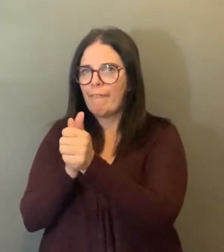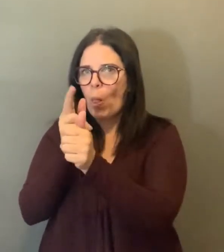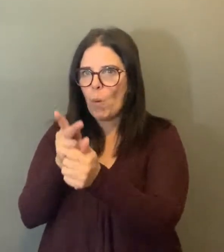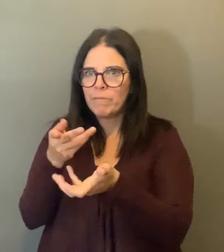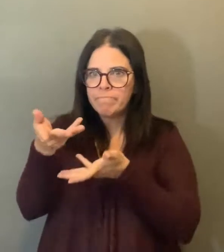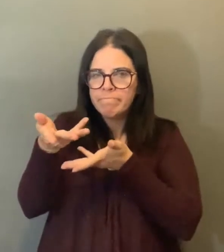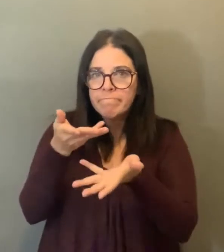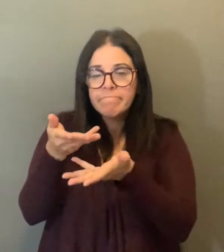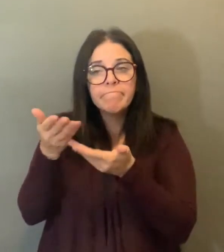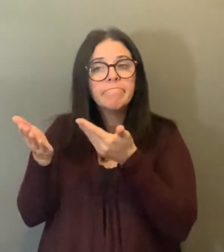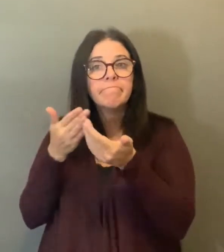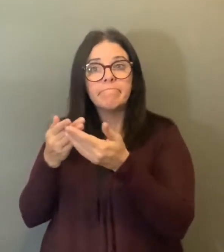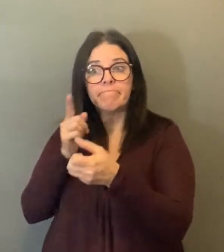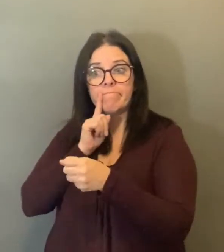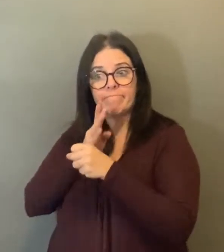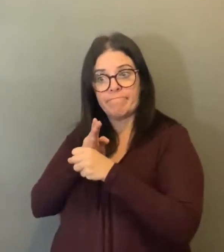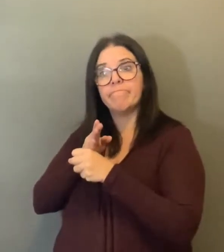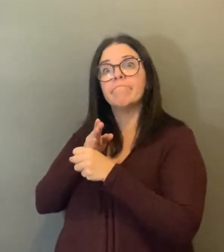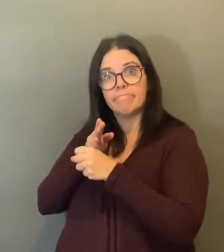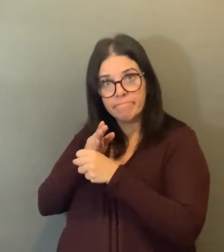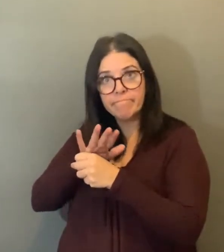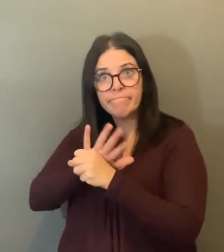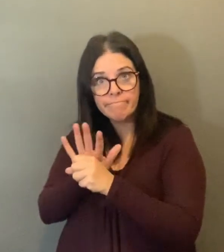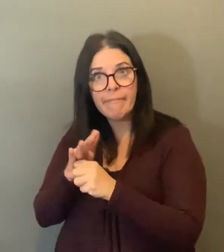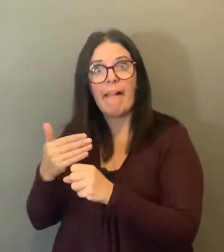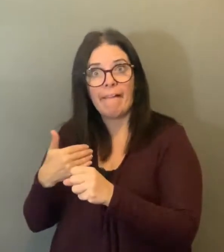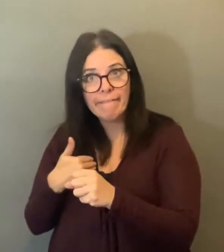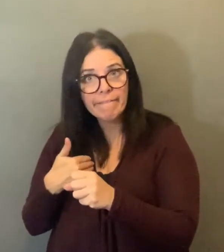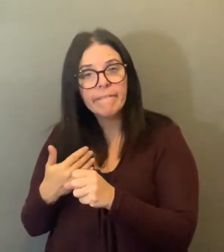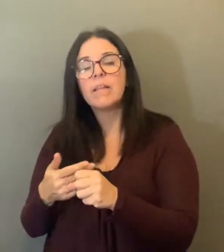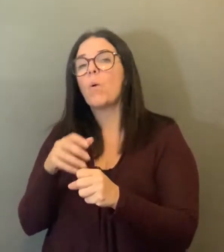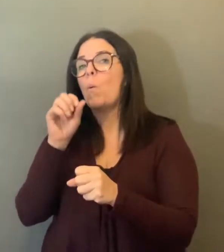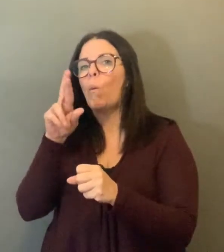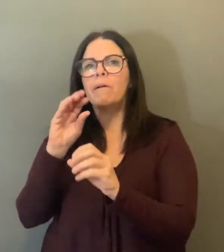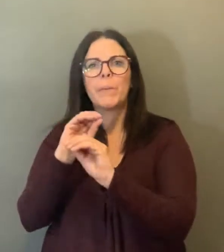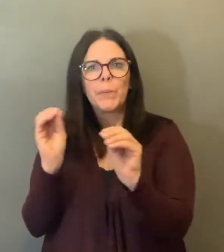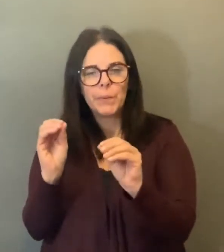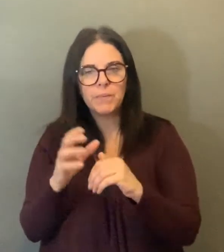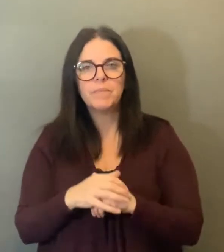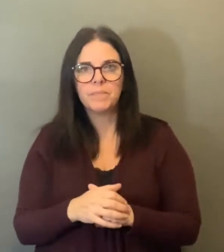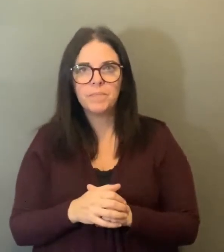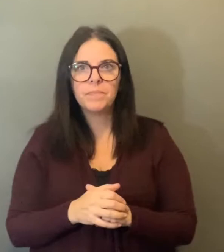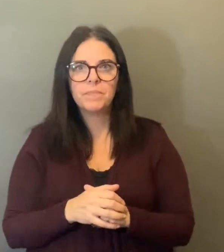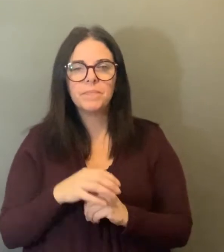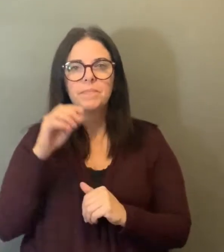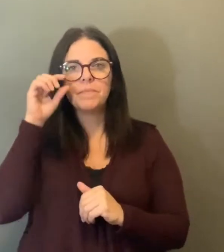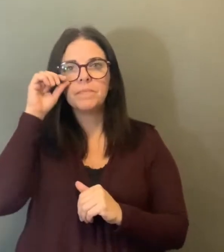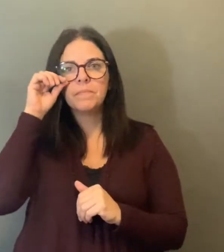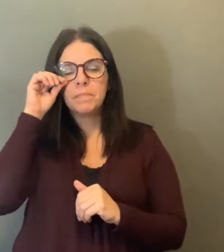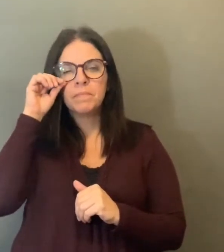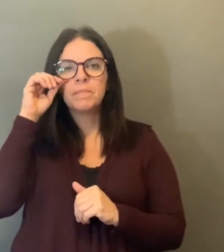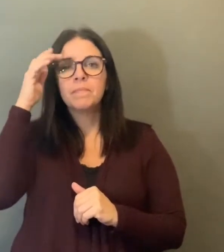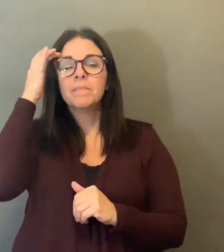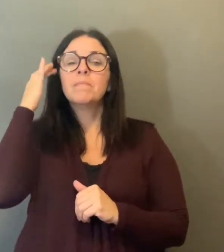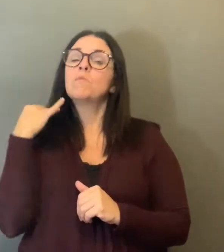awaiting results you are to remain in self-isolation. Overall 2